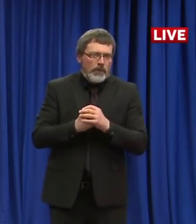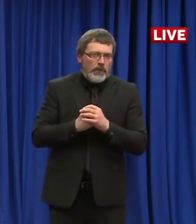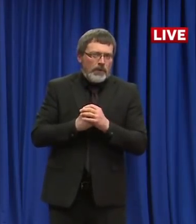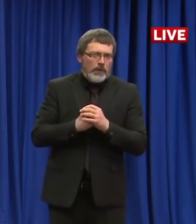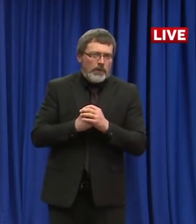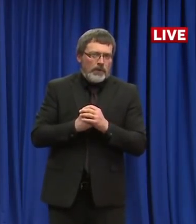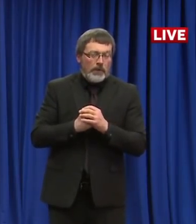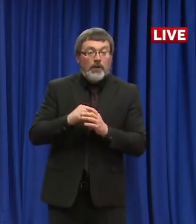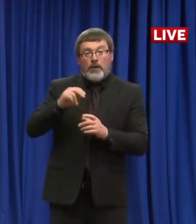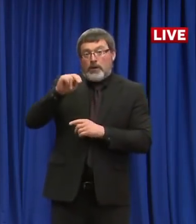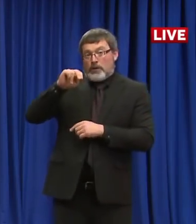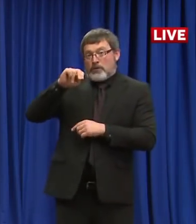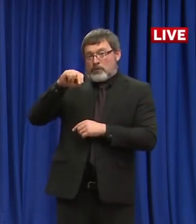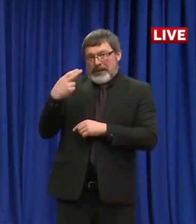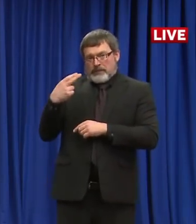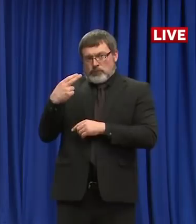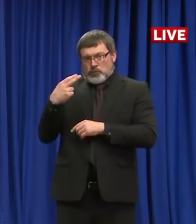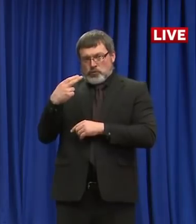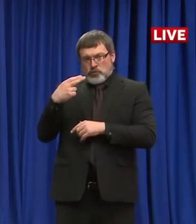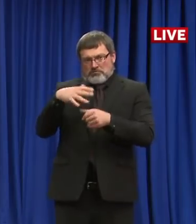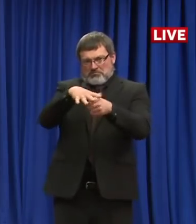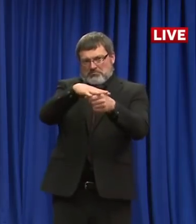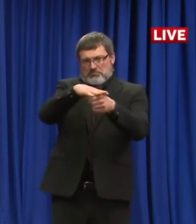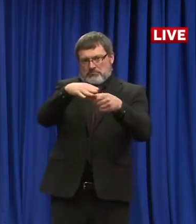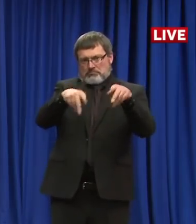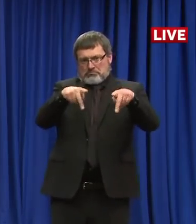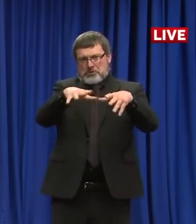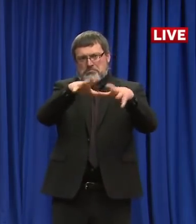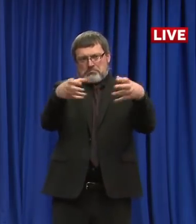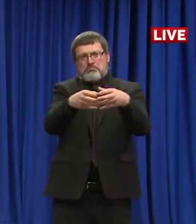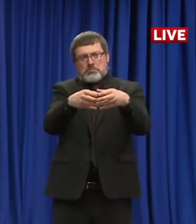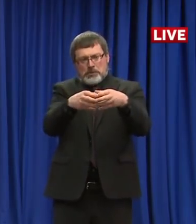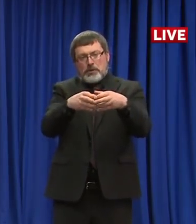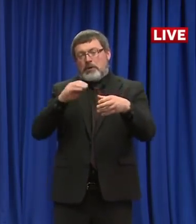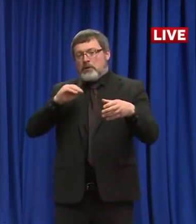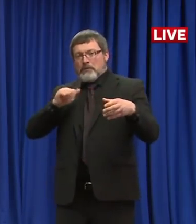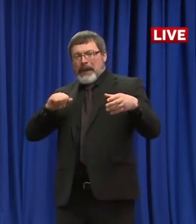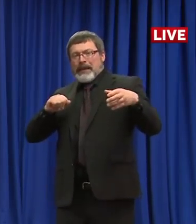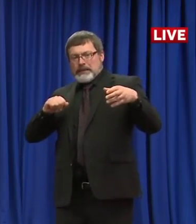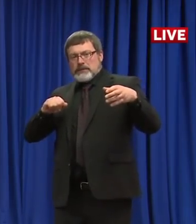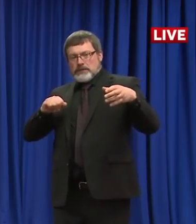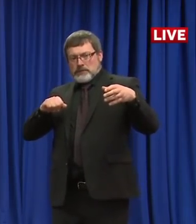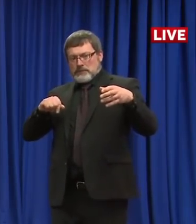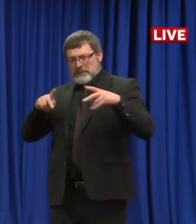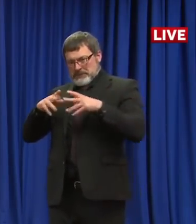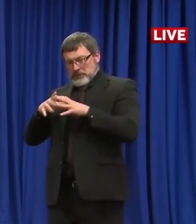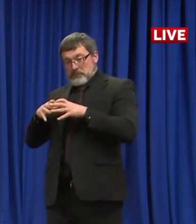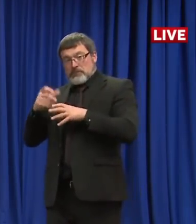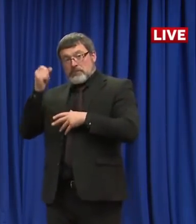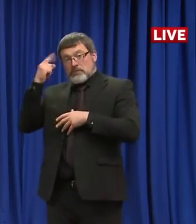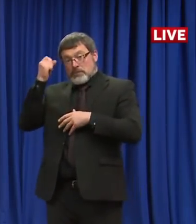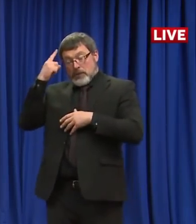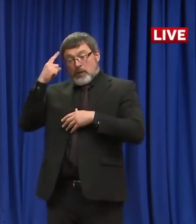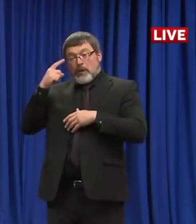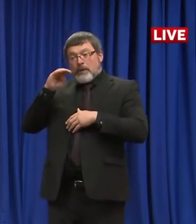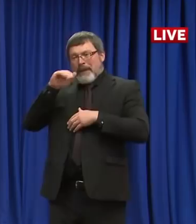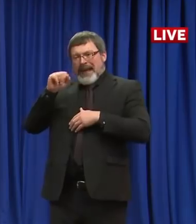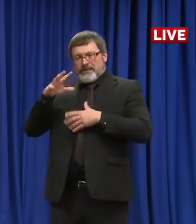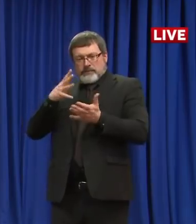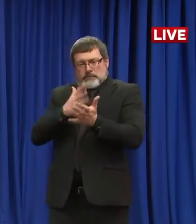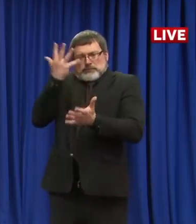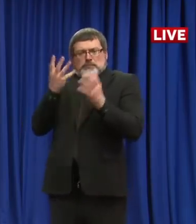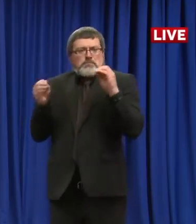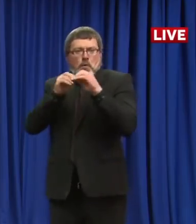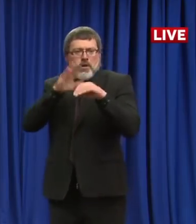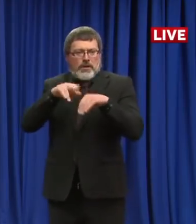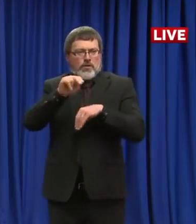but Massachusetts has 25 times more positive cases? Why does Massachusetts have 32 times more deaths? I